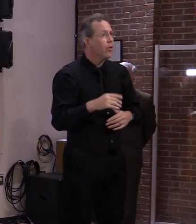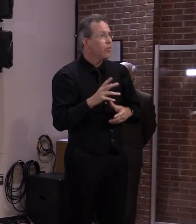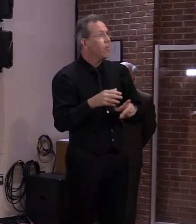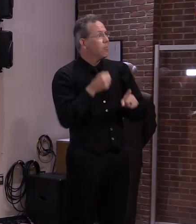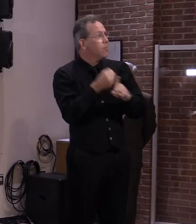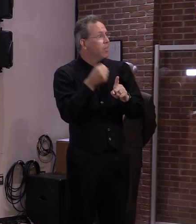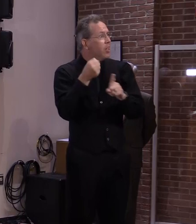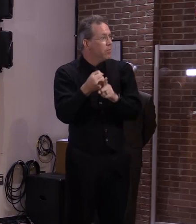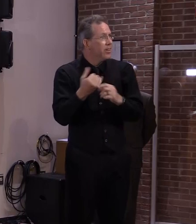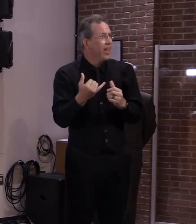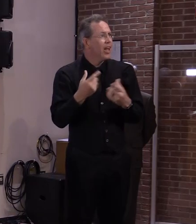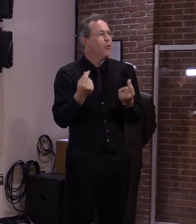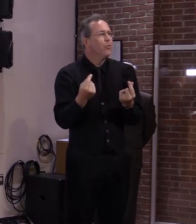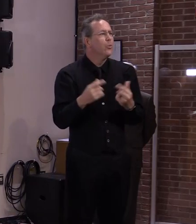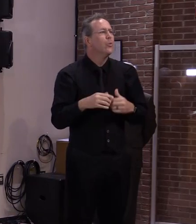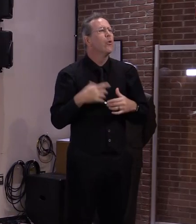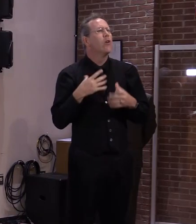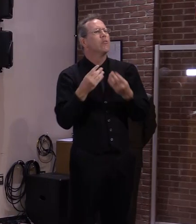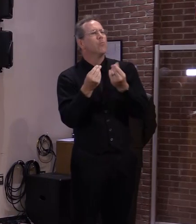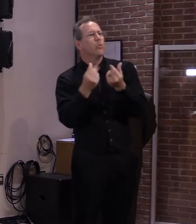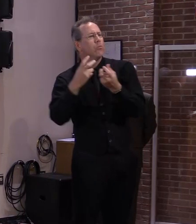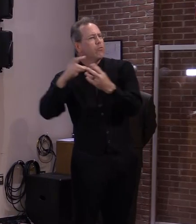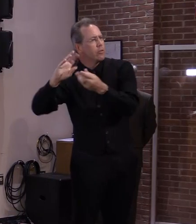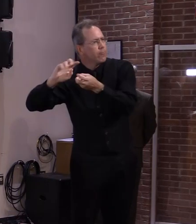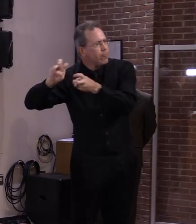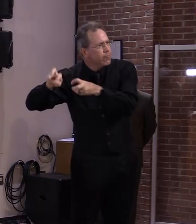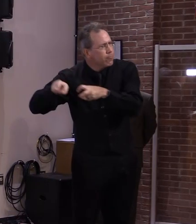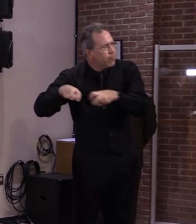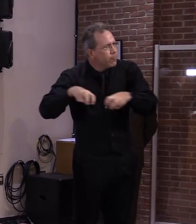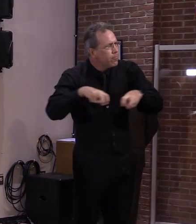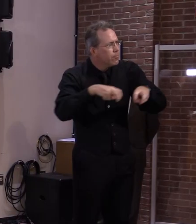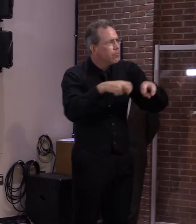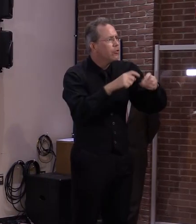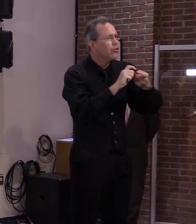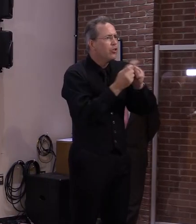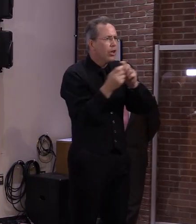transition back to pre pandemic services.